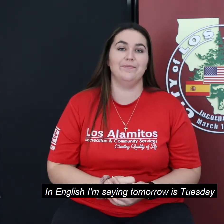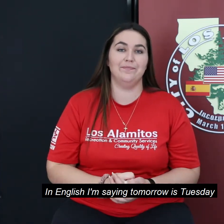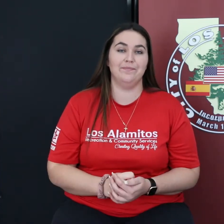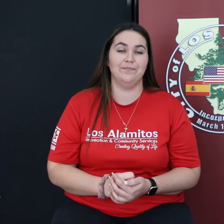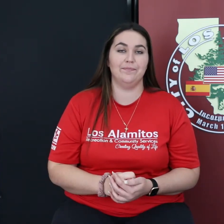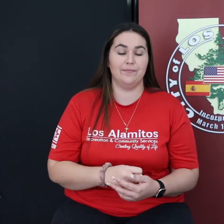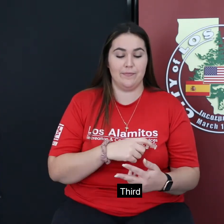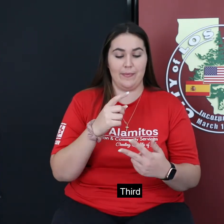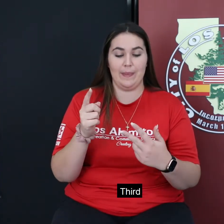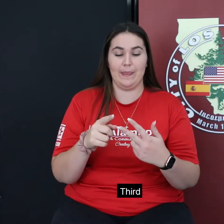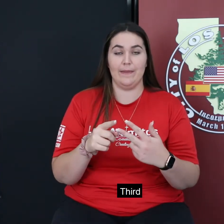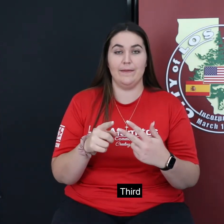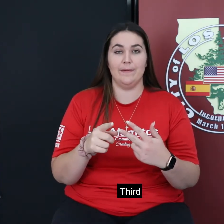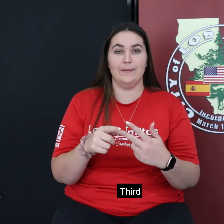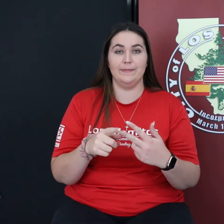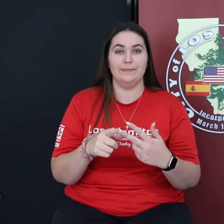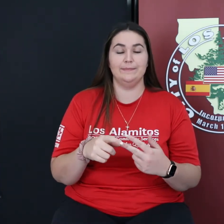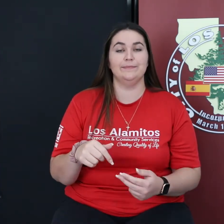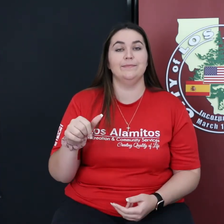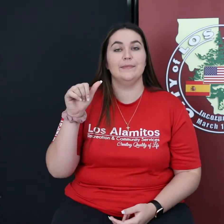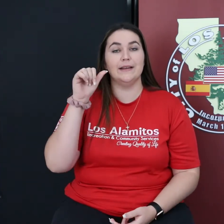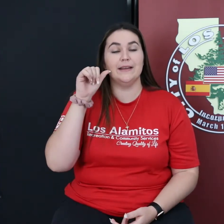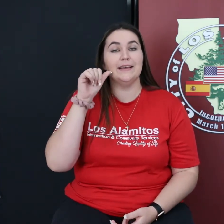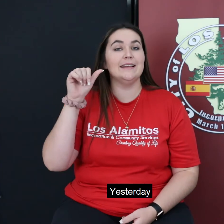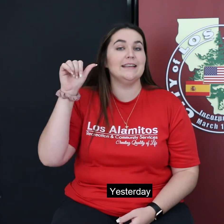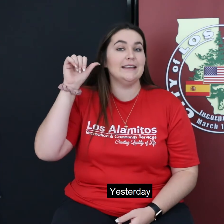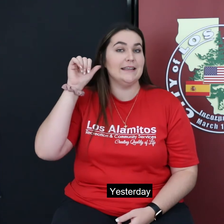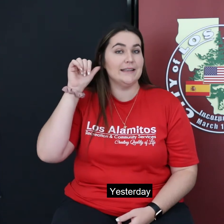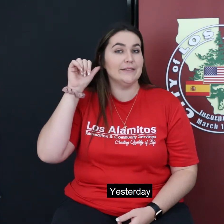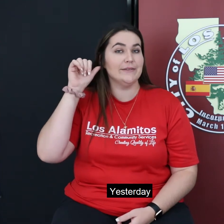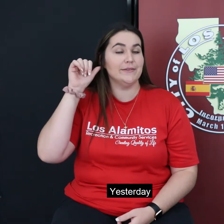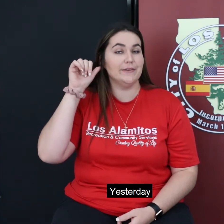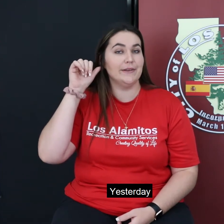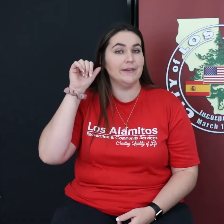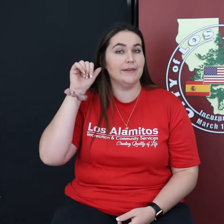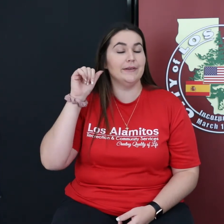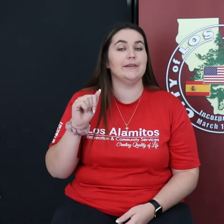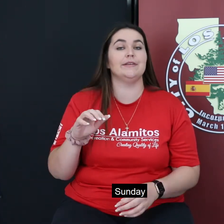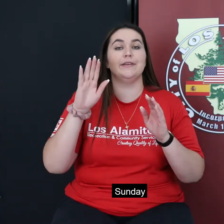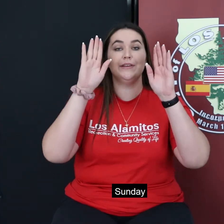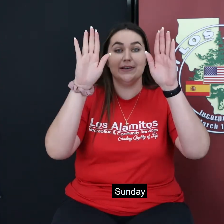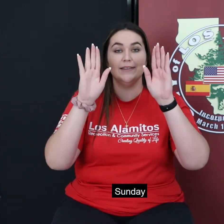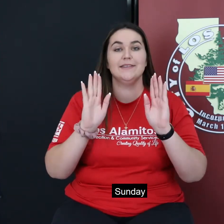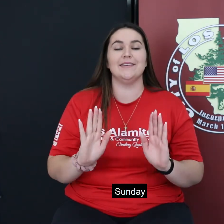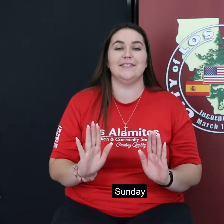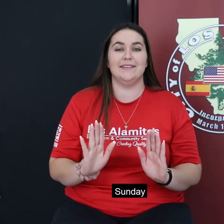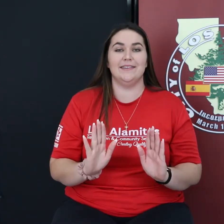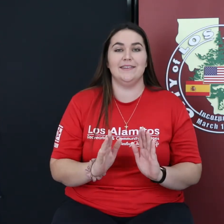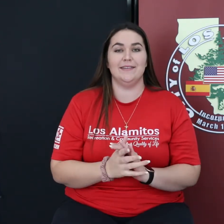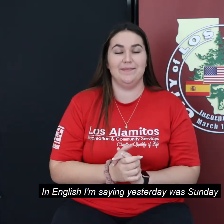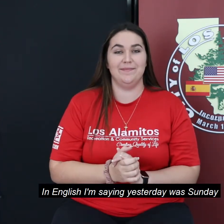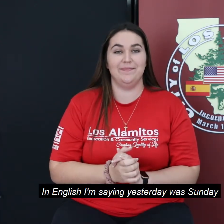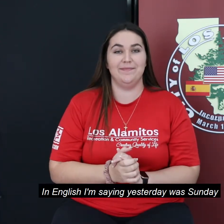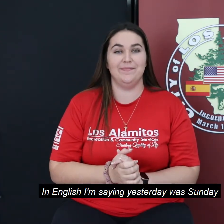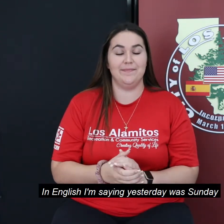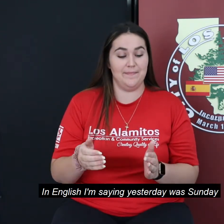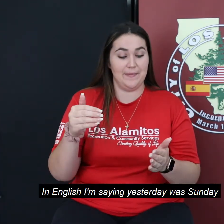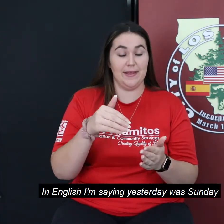Thursday, yesterday, Sunday. In English, I'm saying